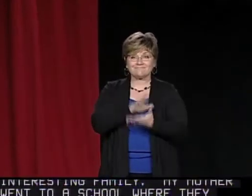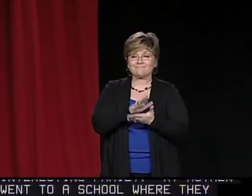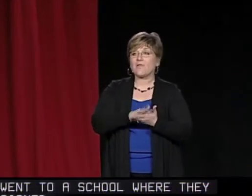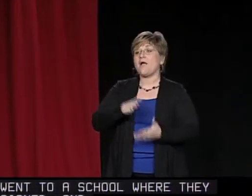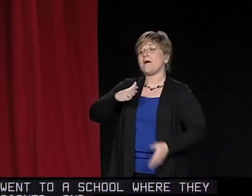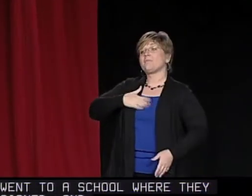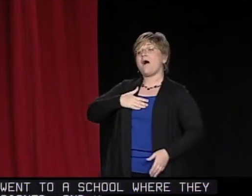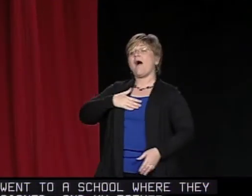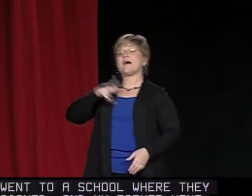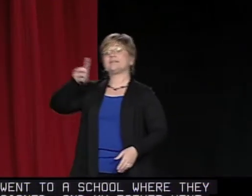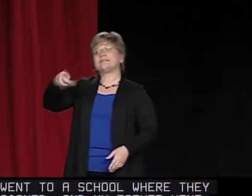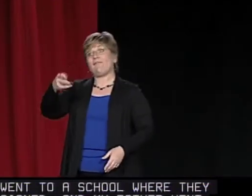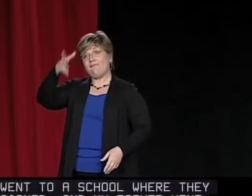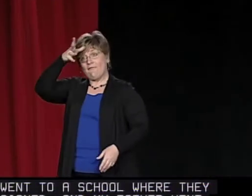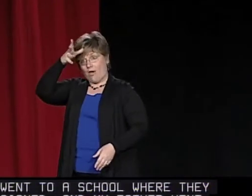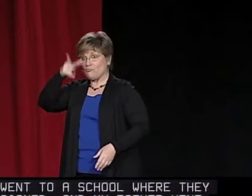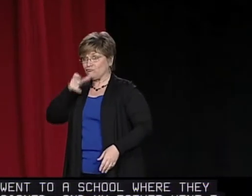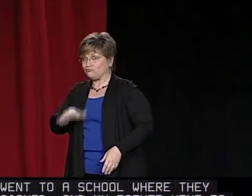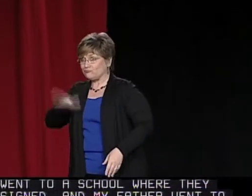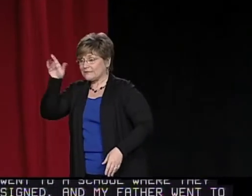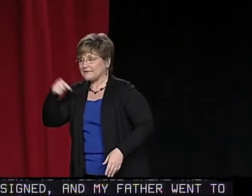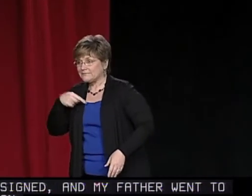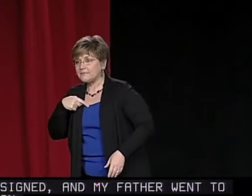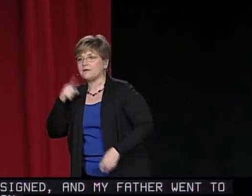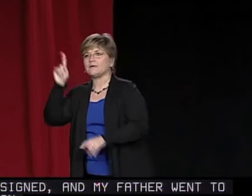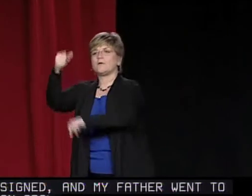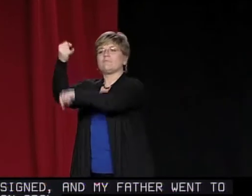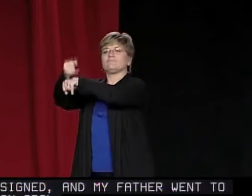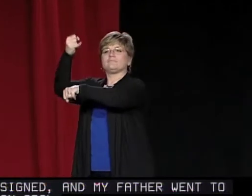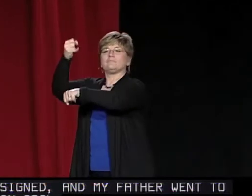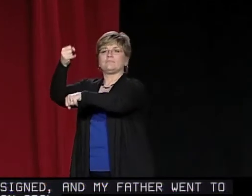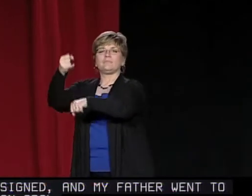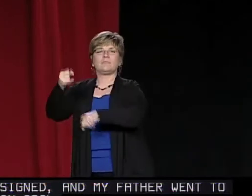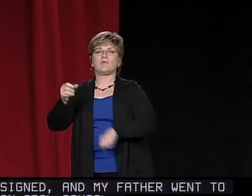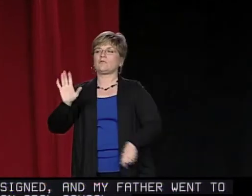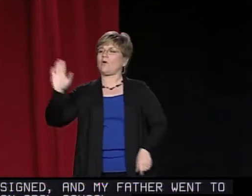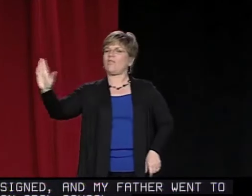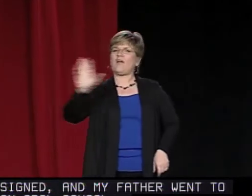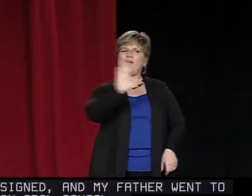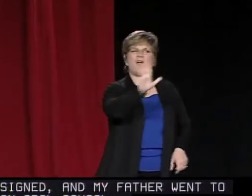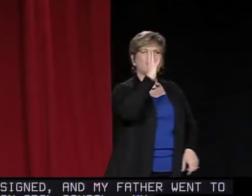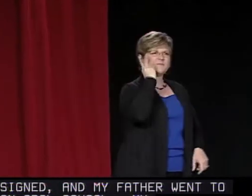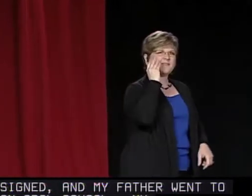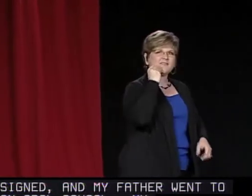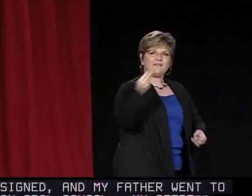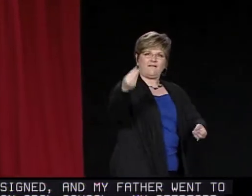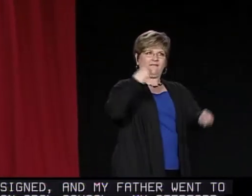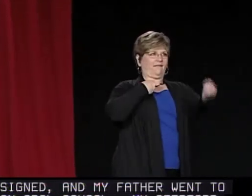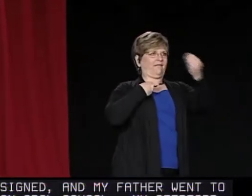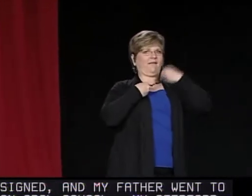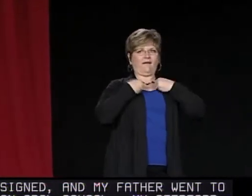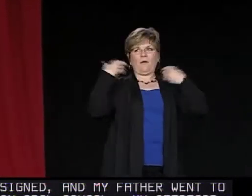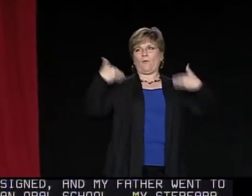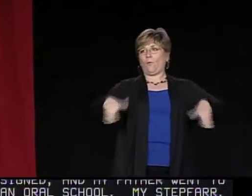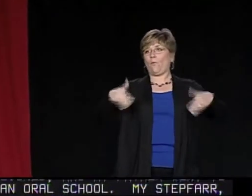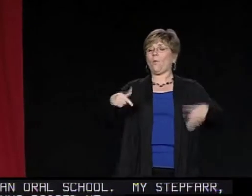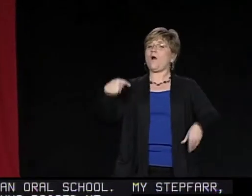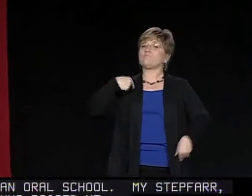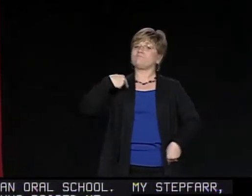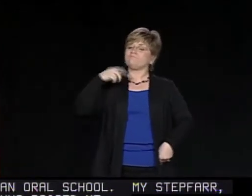oral school. My stepfather, who raised me, was at a residential school for the deaf. So their